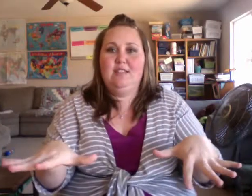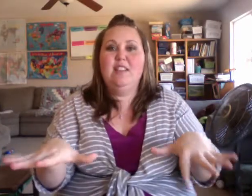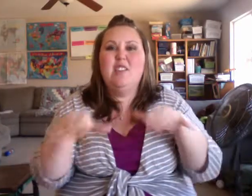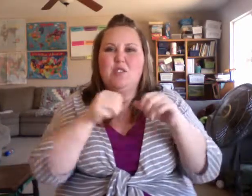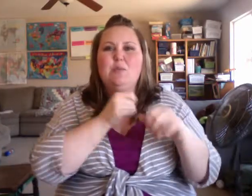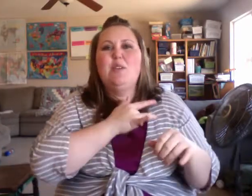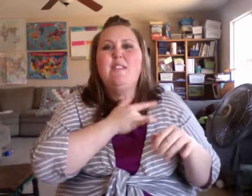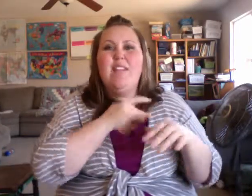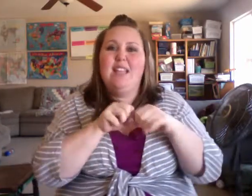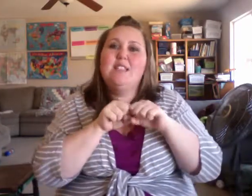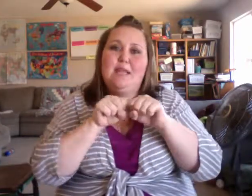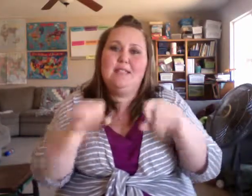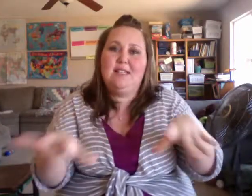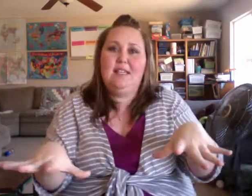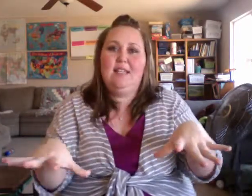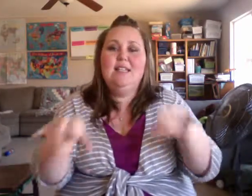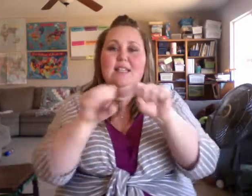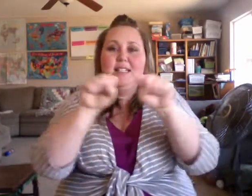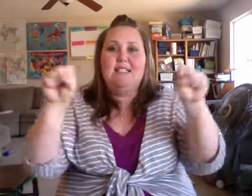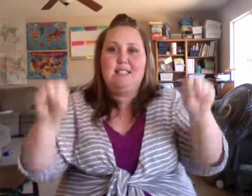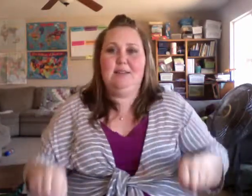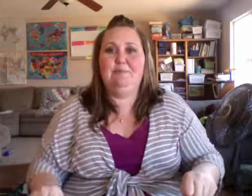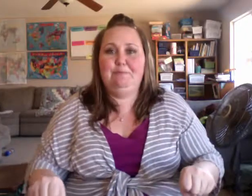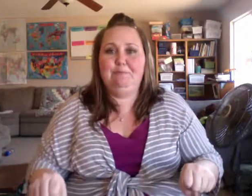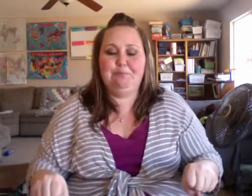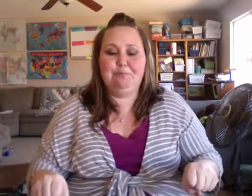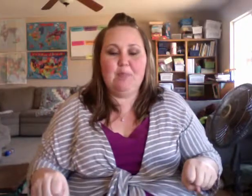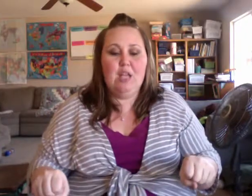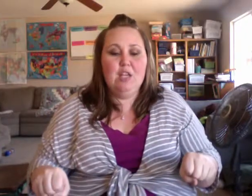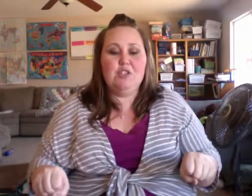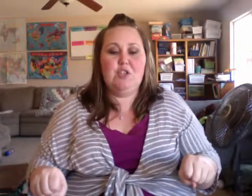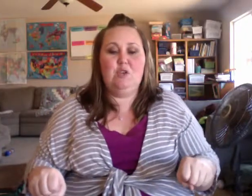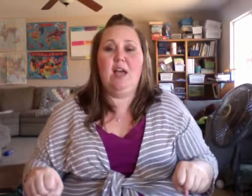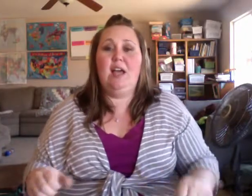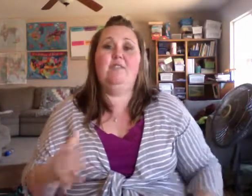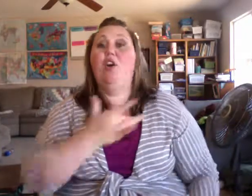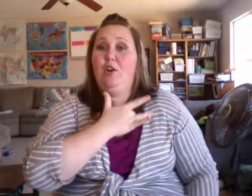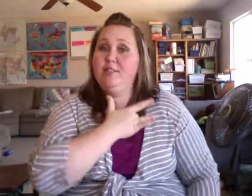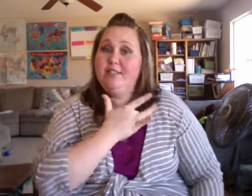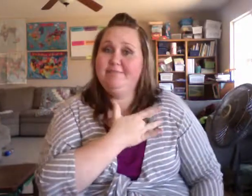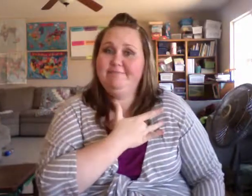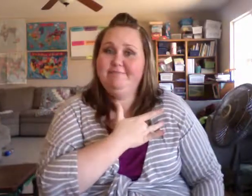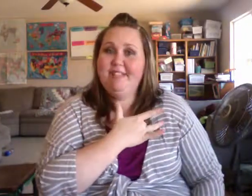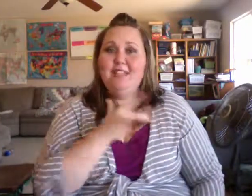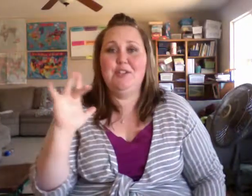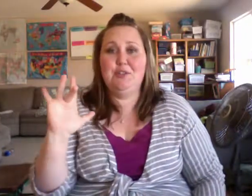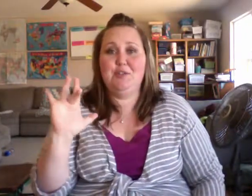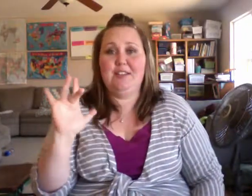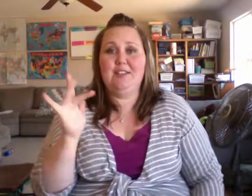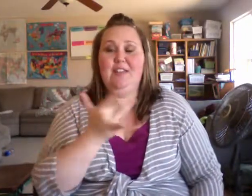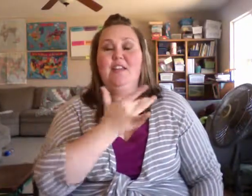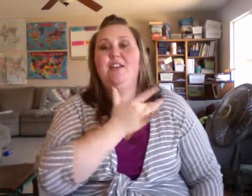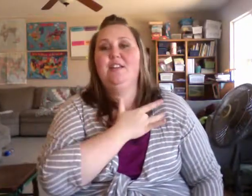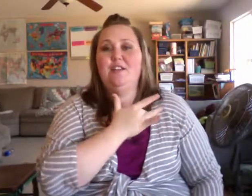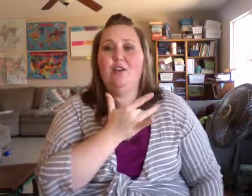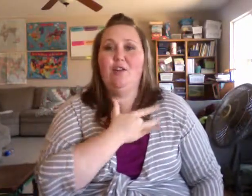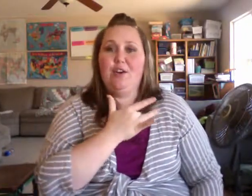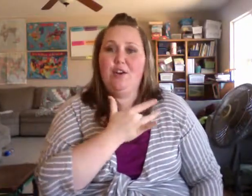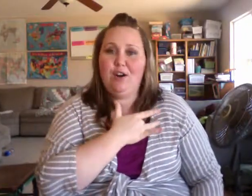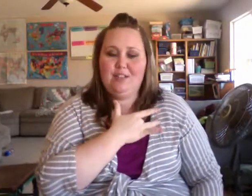So I'm showing the veins basically, system. So you have the heart. Use your feeling finger over your heart,